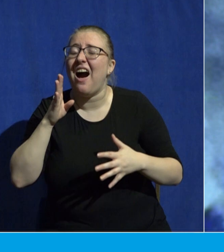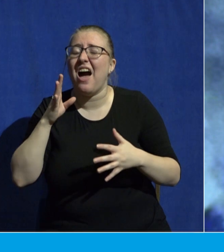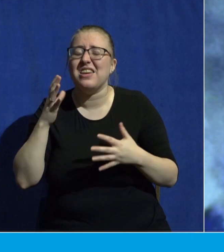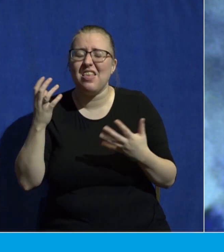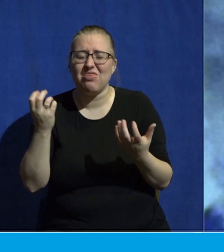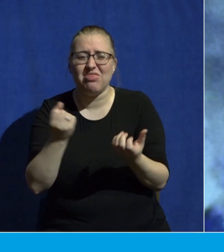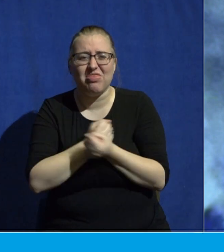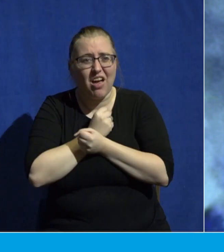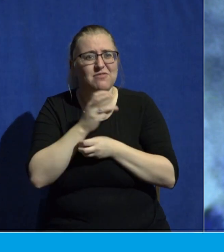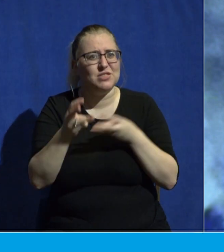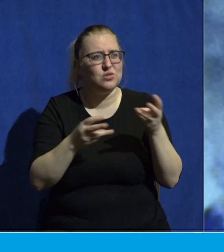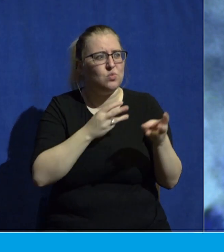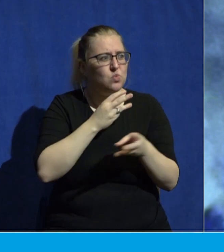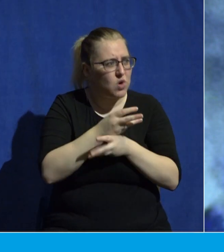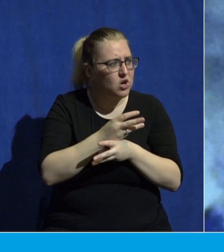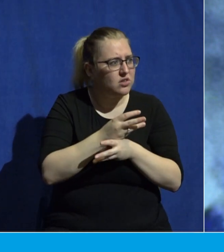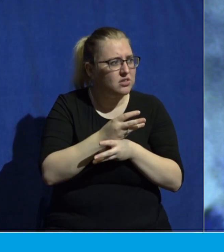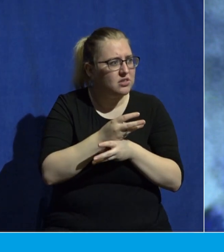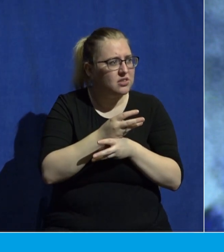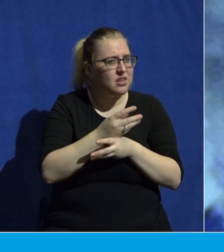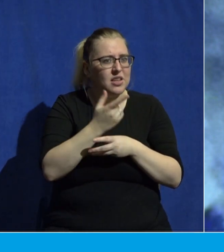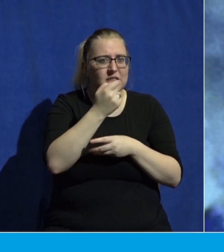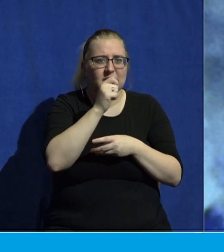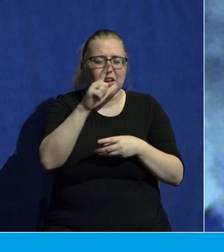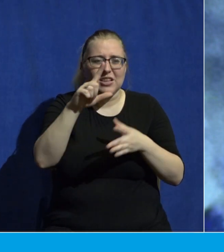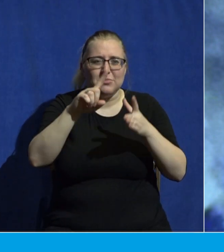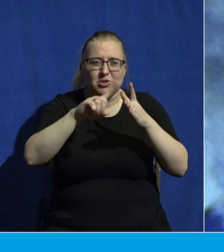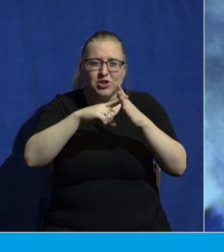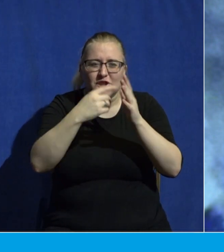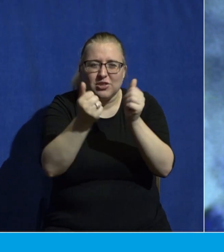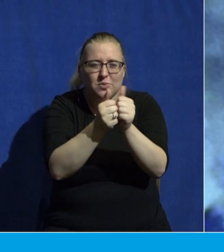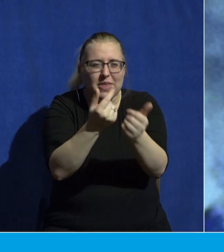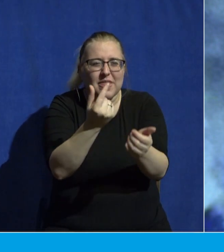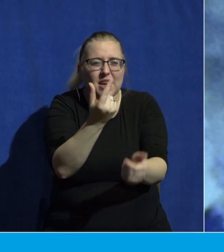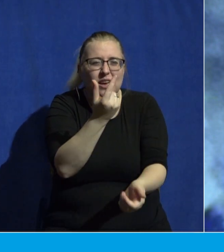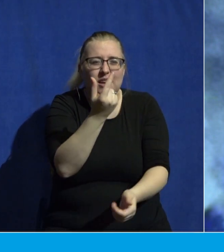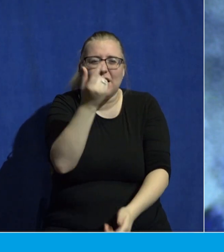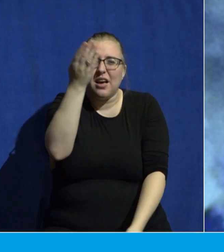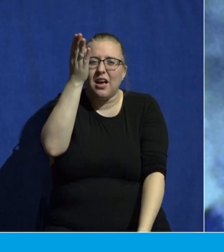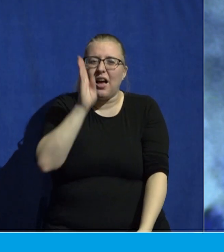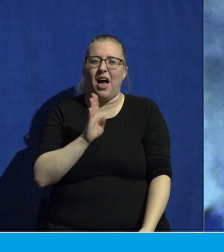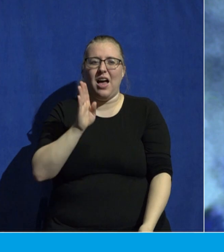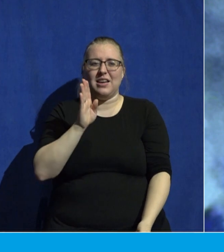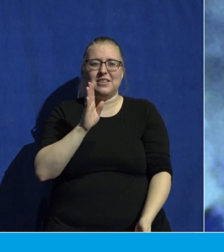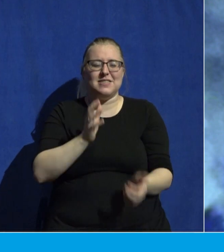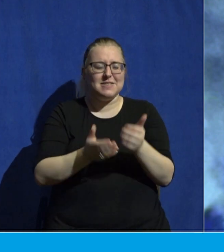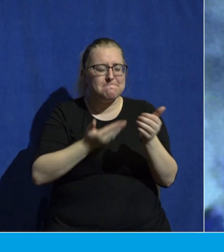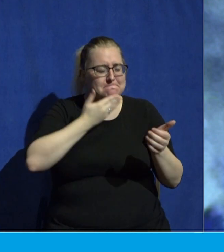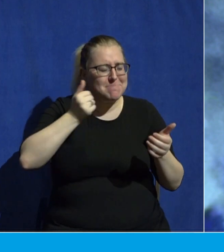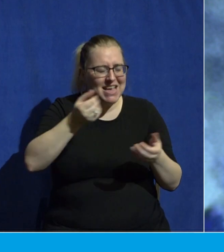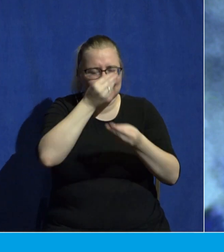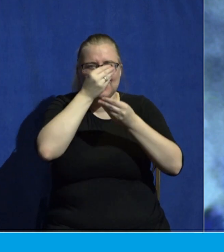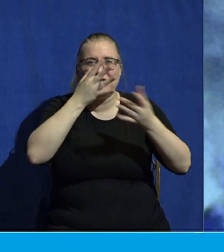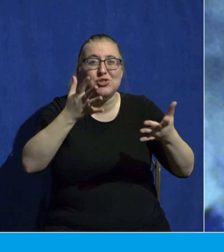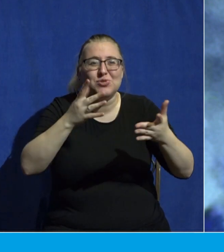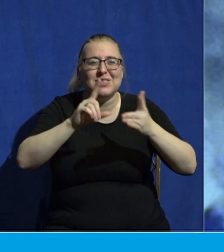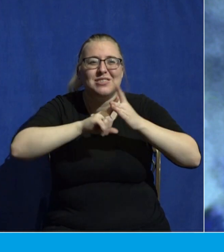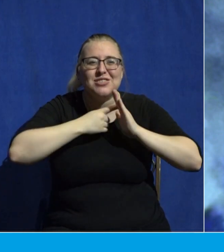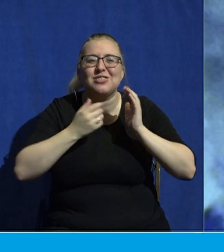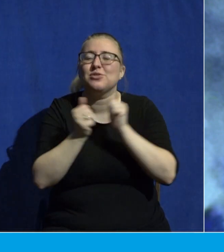gospel starts with God. God, the greatest news ever starts with God, a God that we could never fully comprehend, the